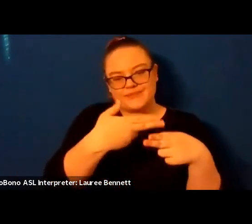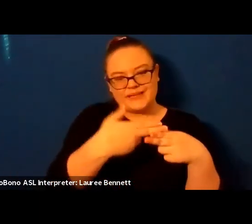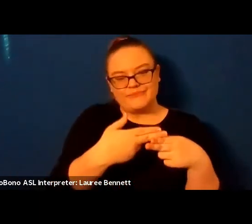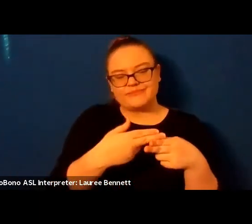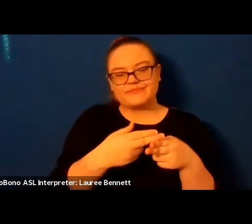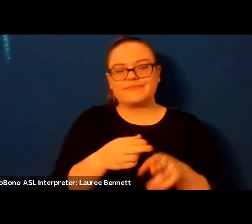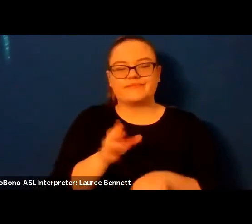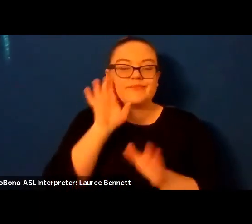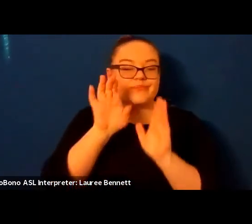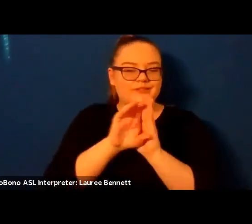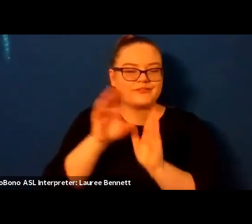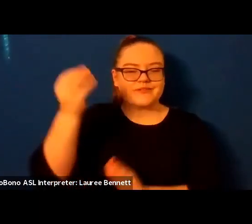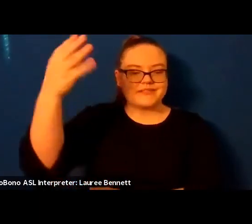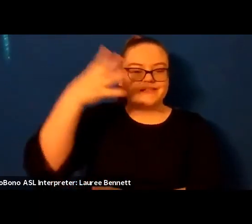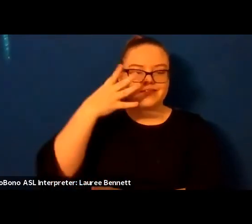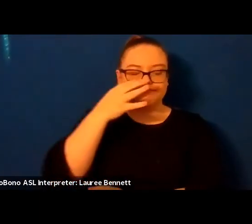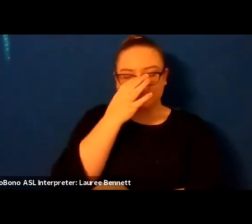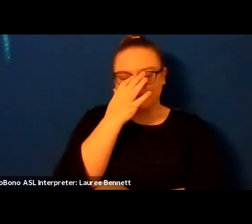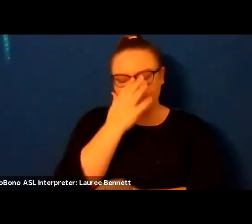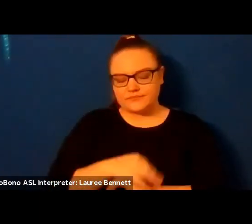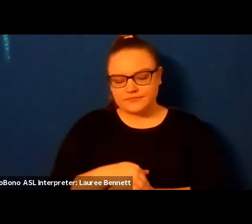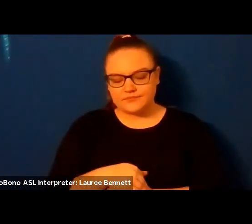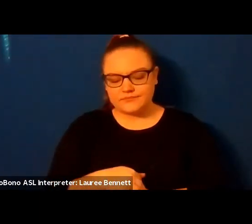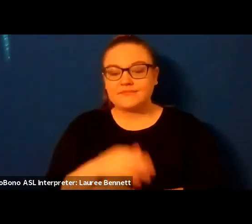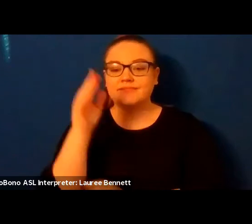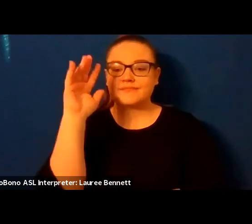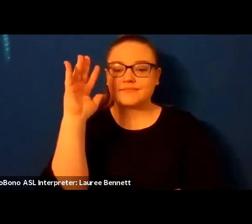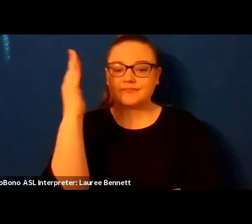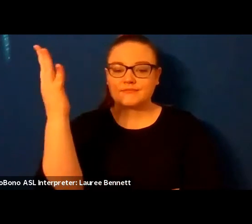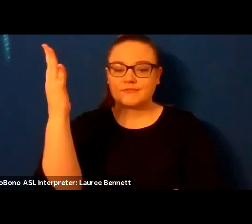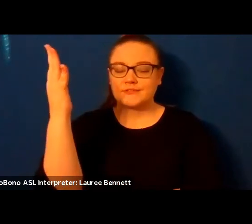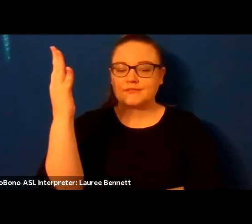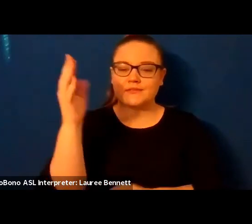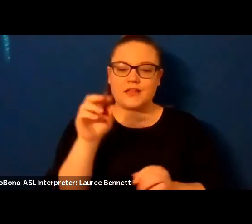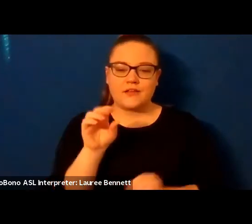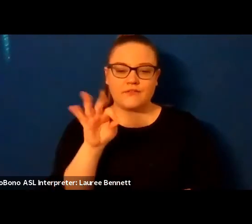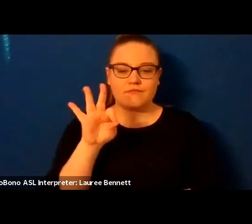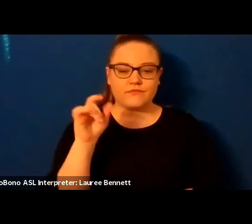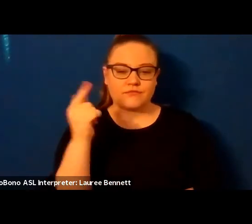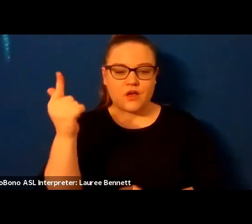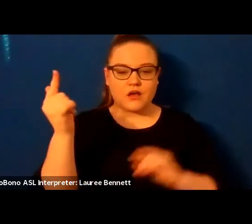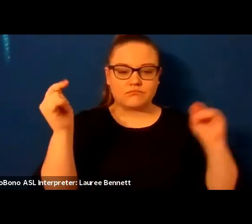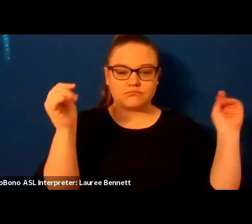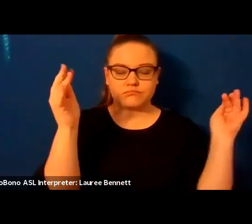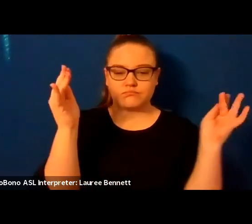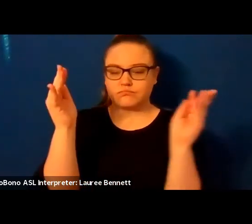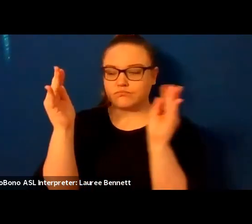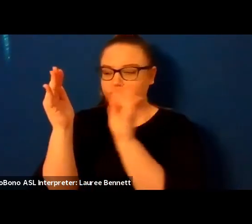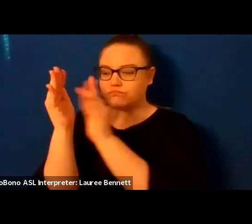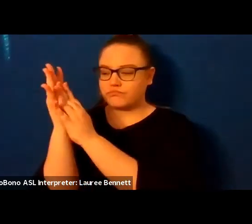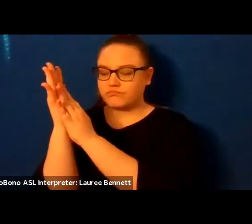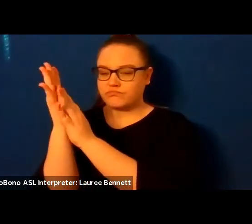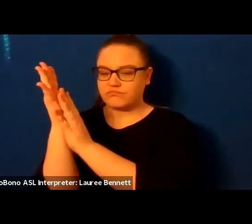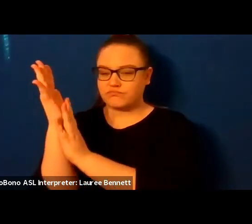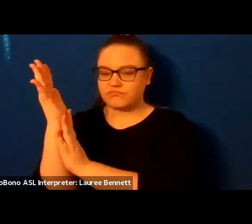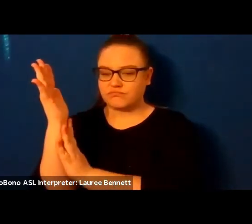fog so thick it drips off the branches and swallows every noise once there was a childhood and it looked like